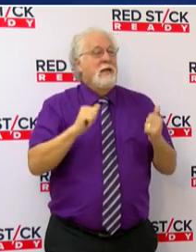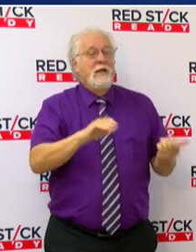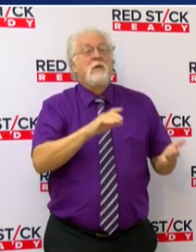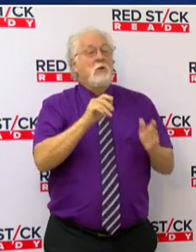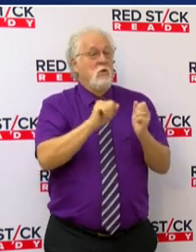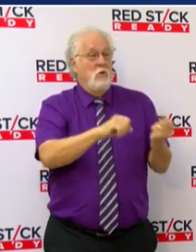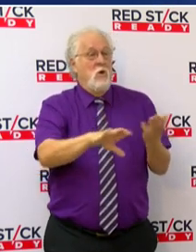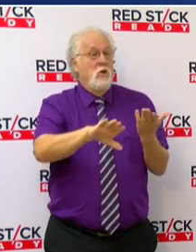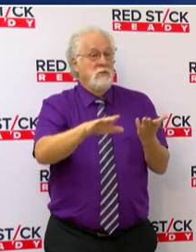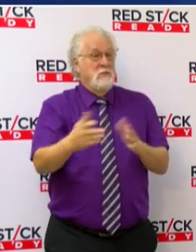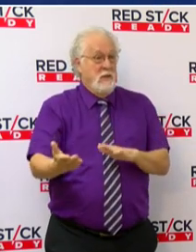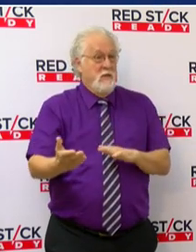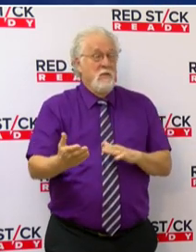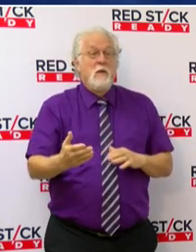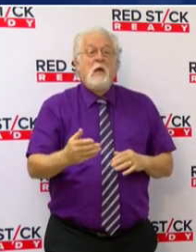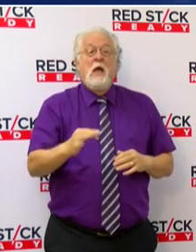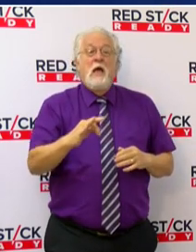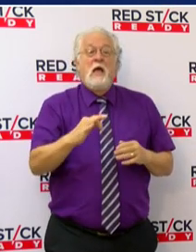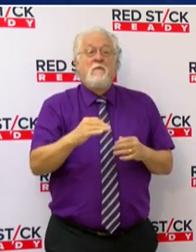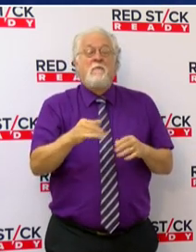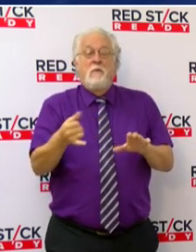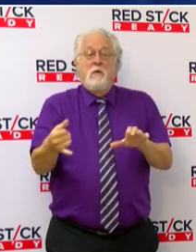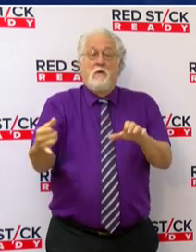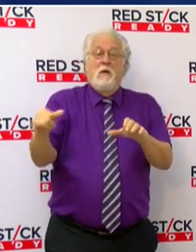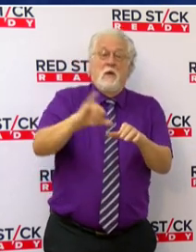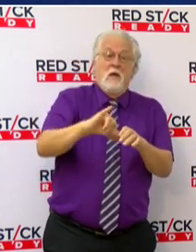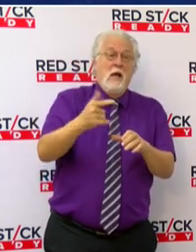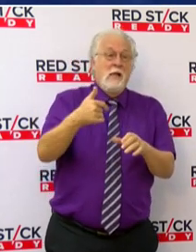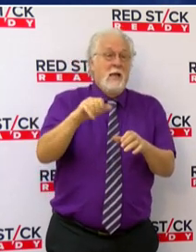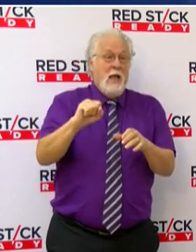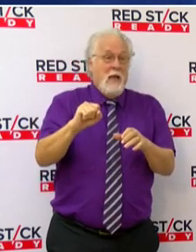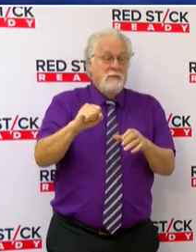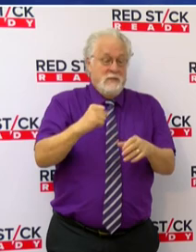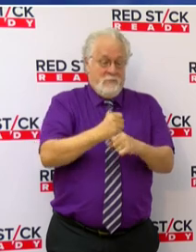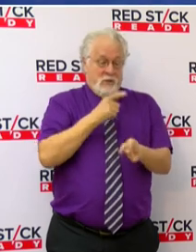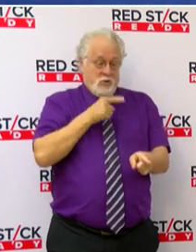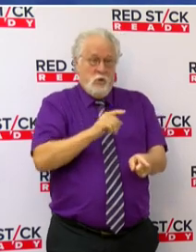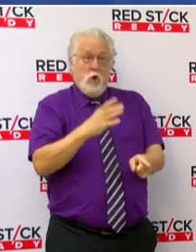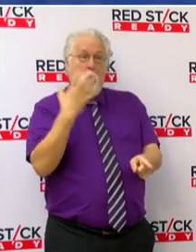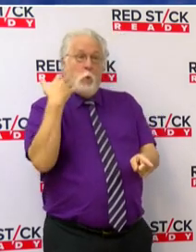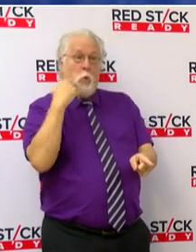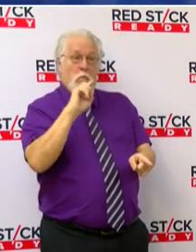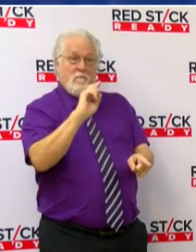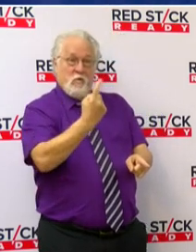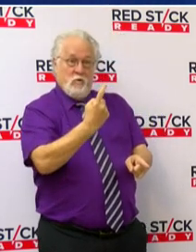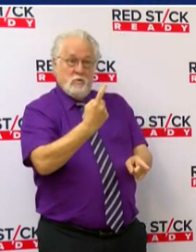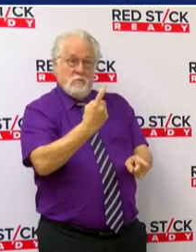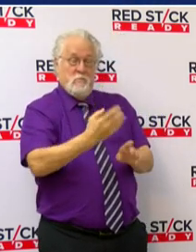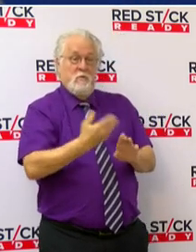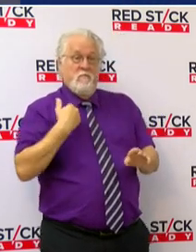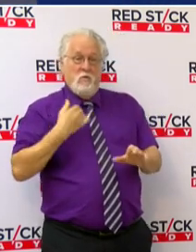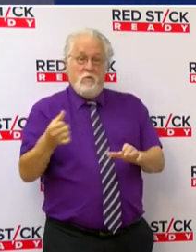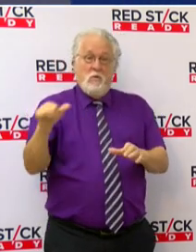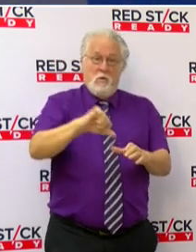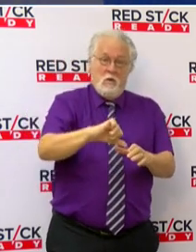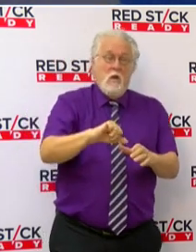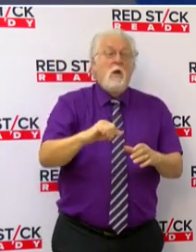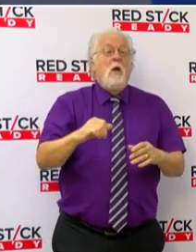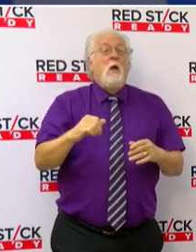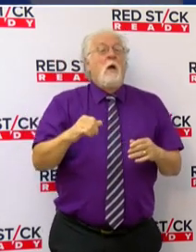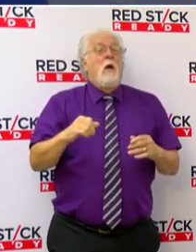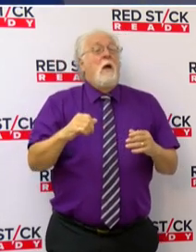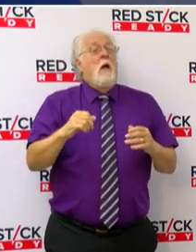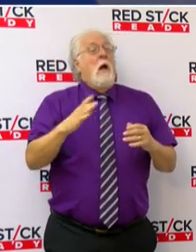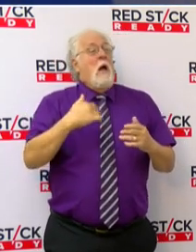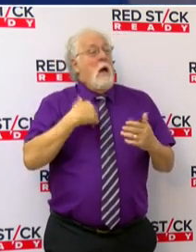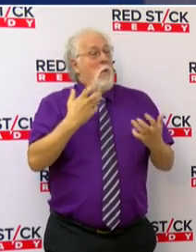deadly. And if you refuel your generator, make sure it cools off first. I want everyone to